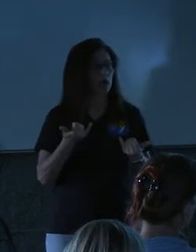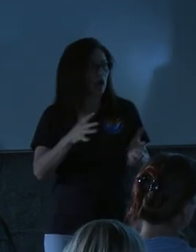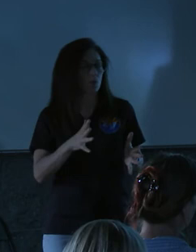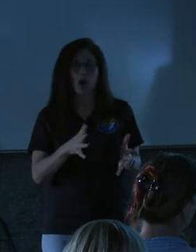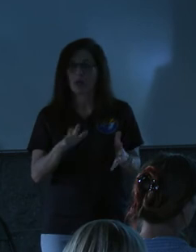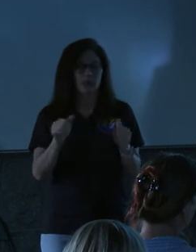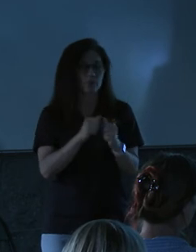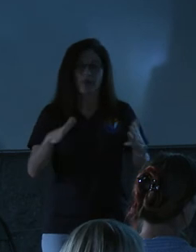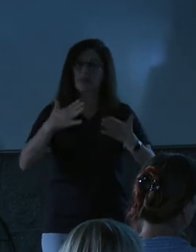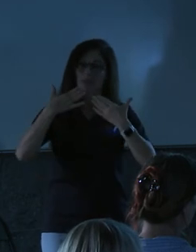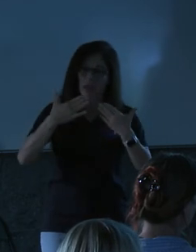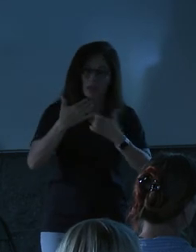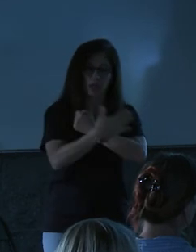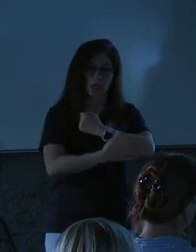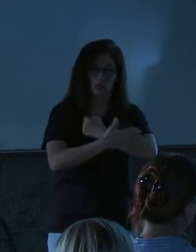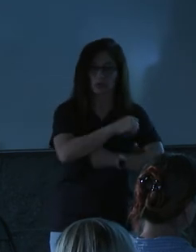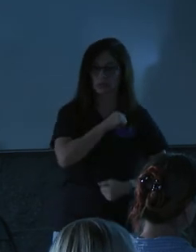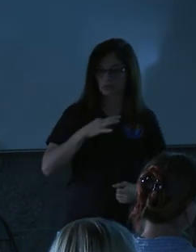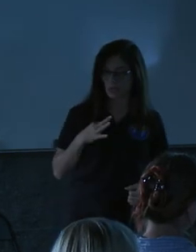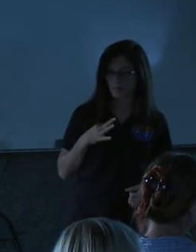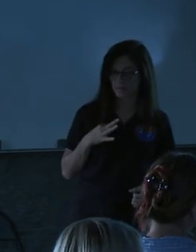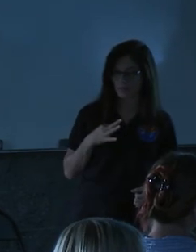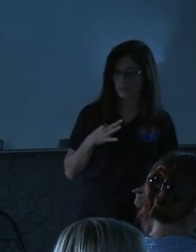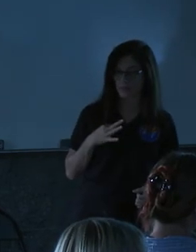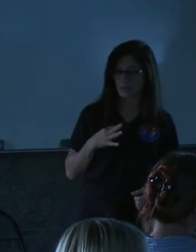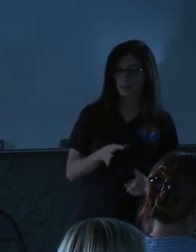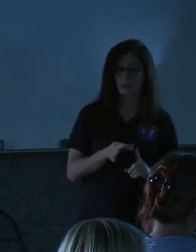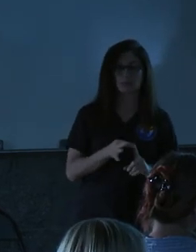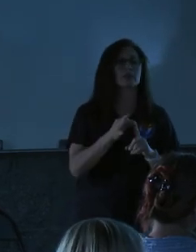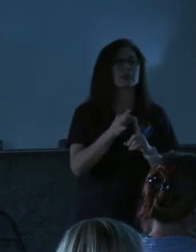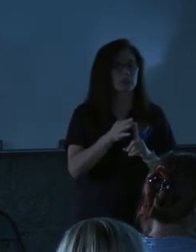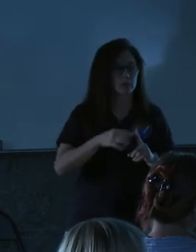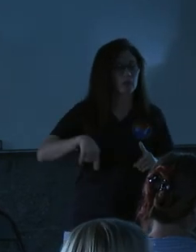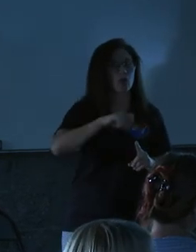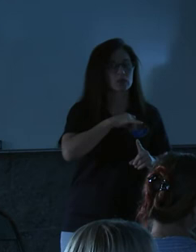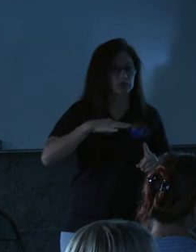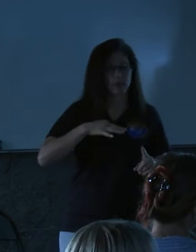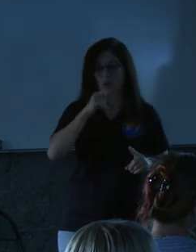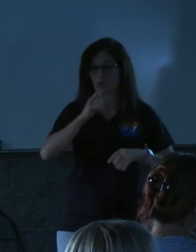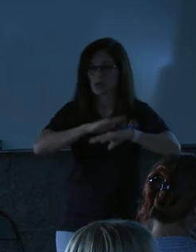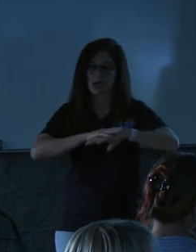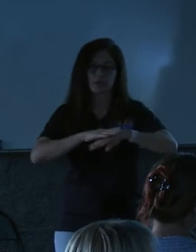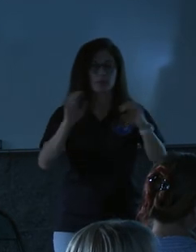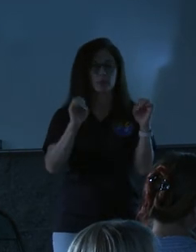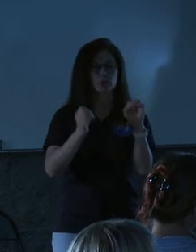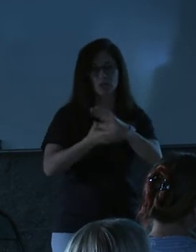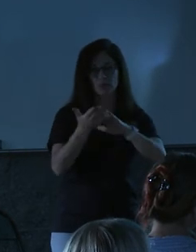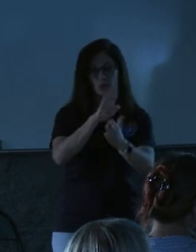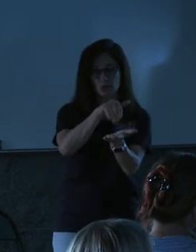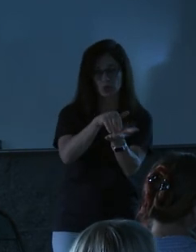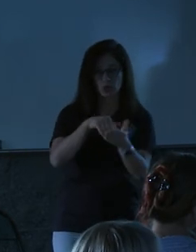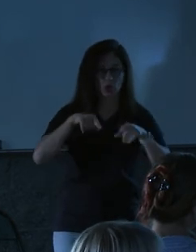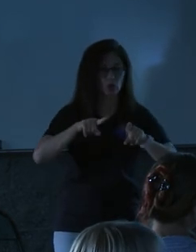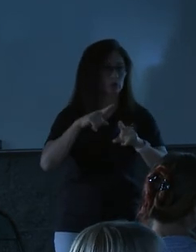thanking our county staff, um, especially those who staffed the Emergency Operations Center during the